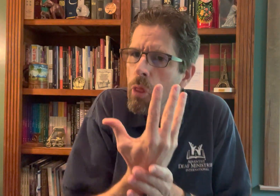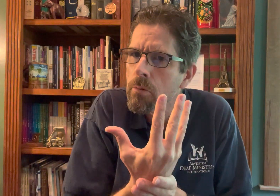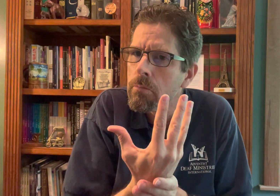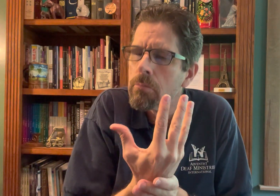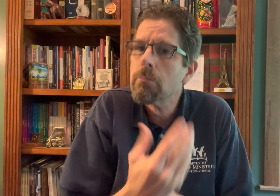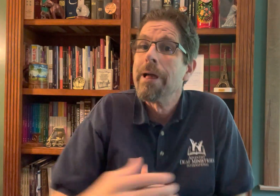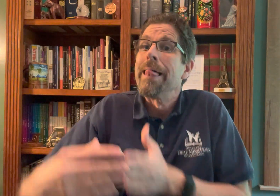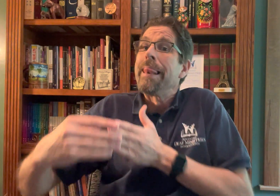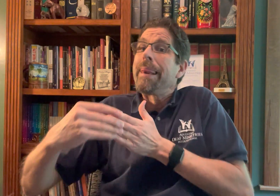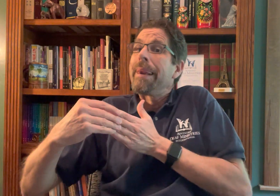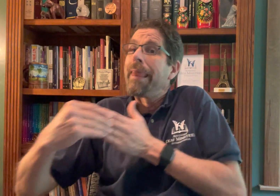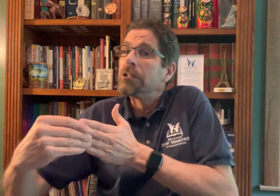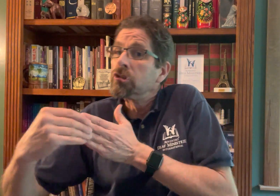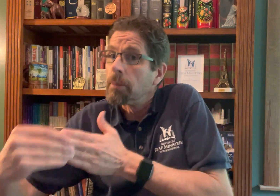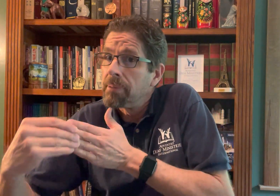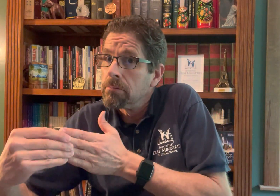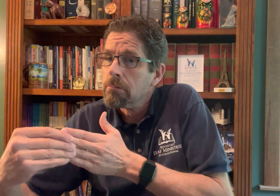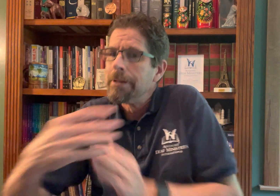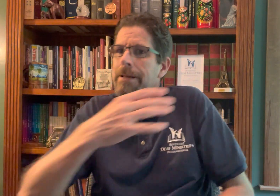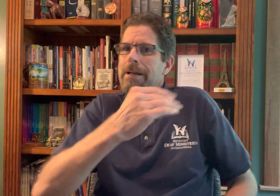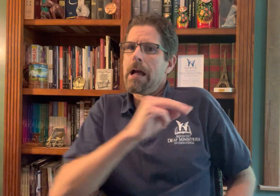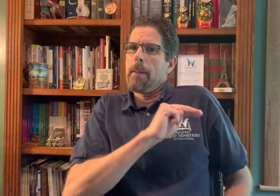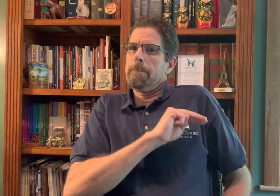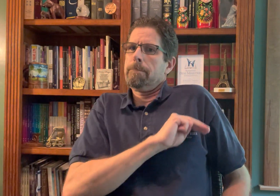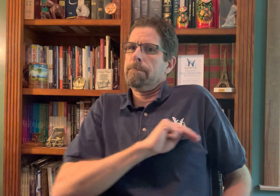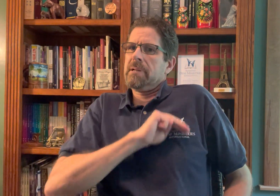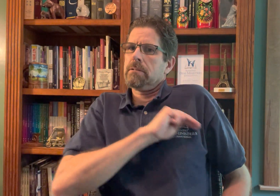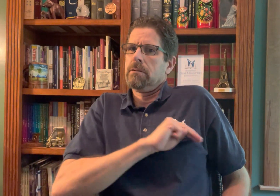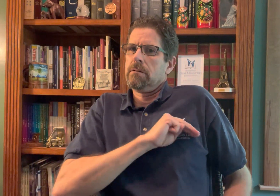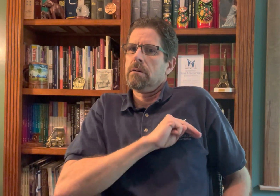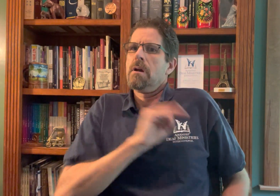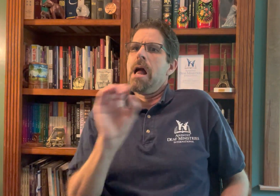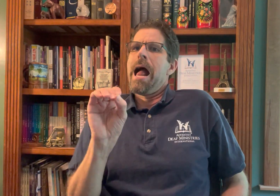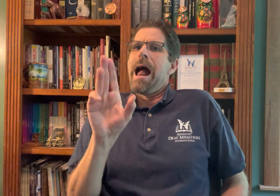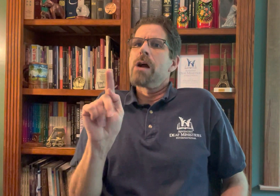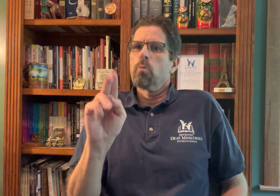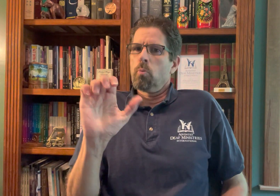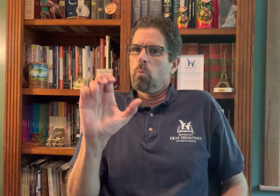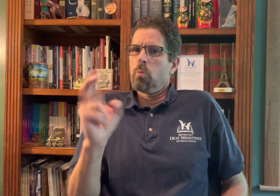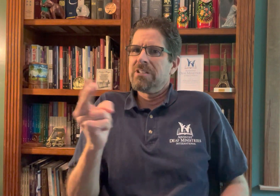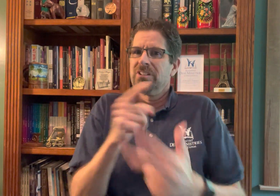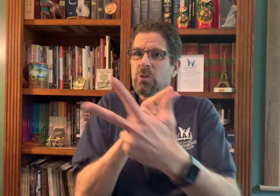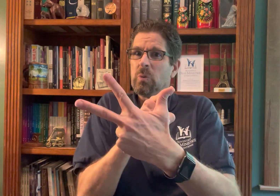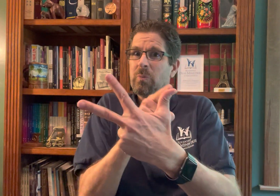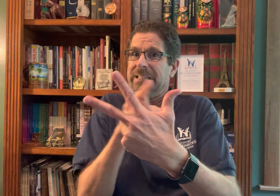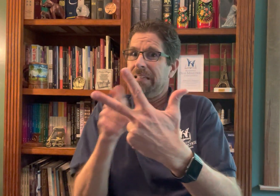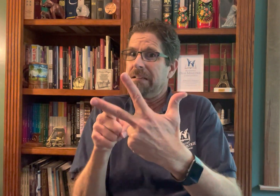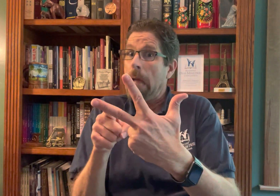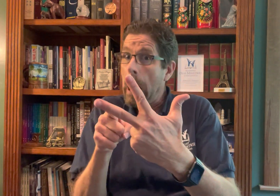which includes spiritual growth, leadership, leadership, mission outreach,